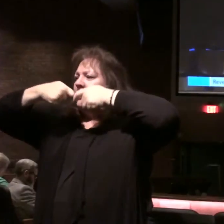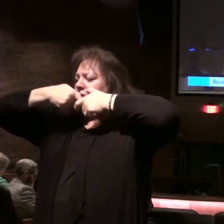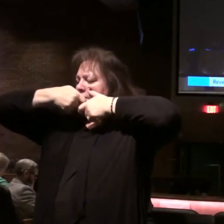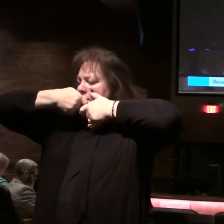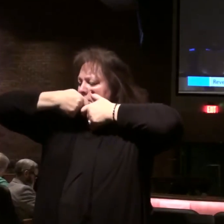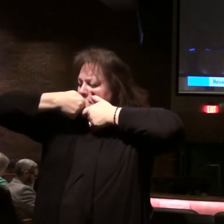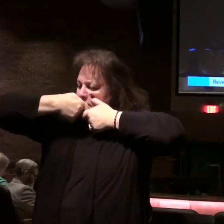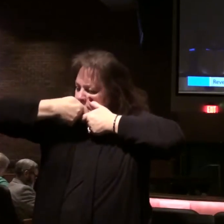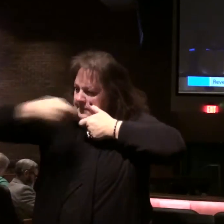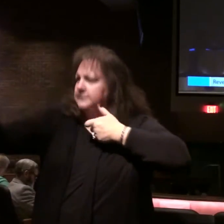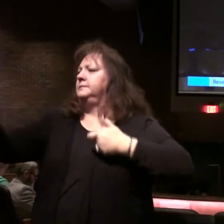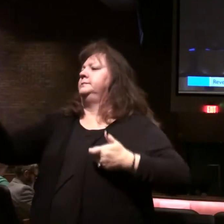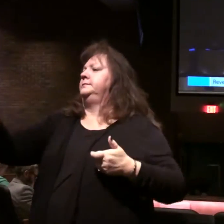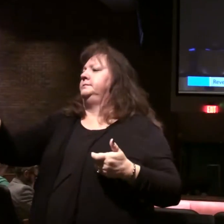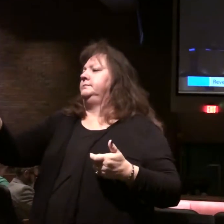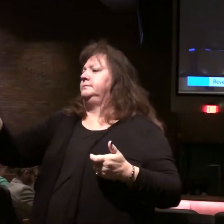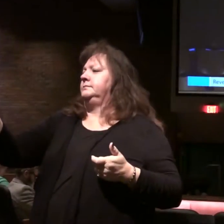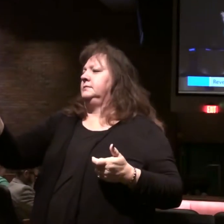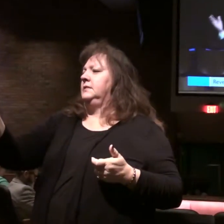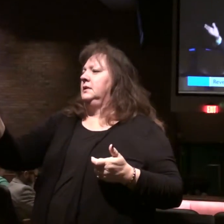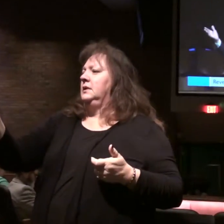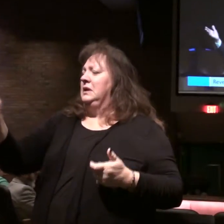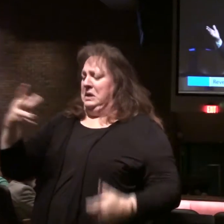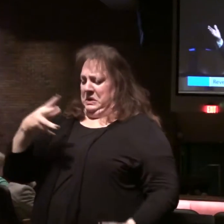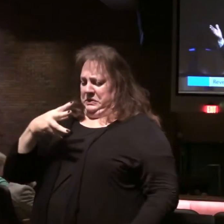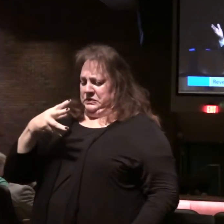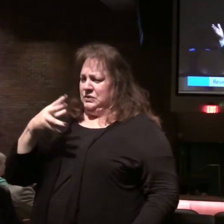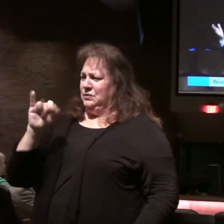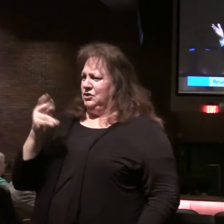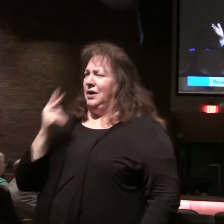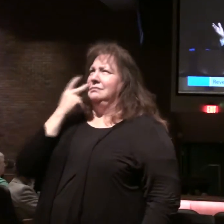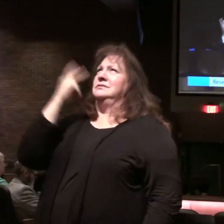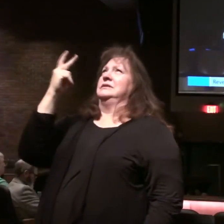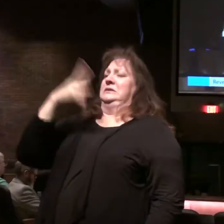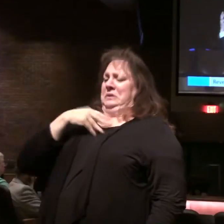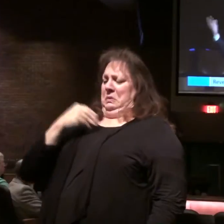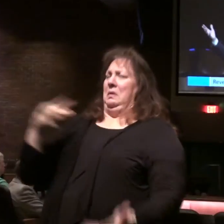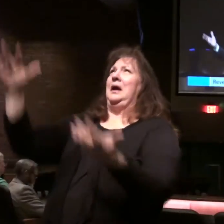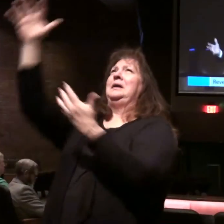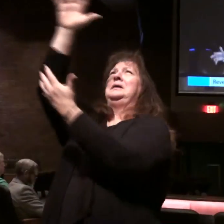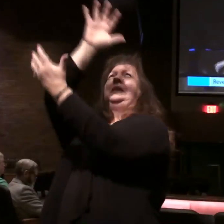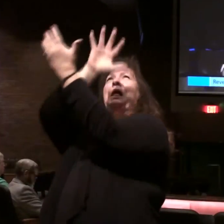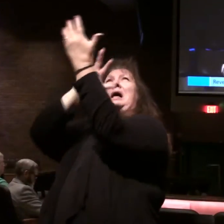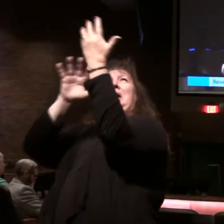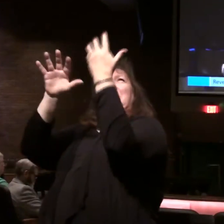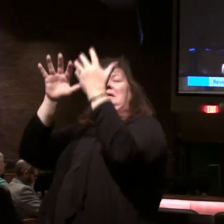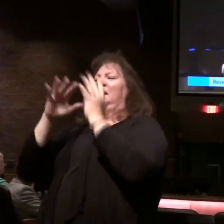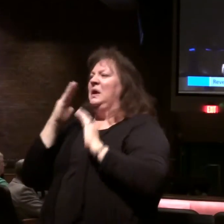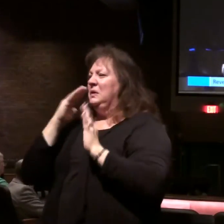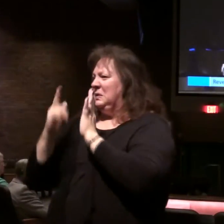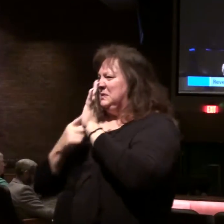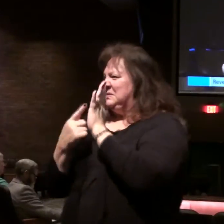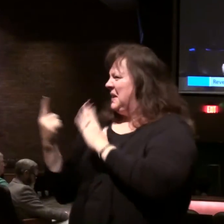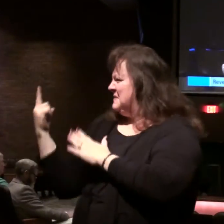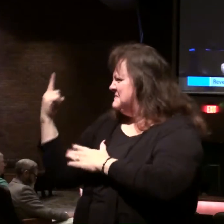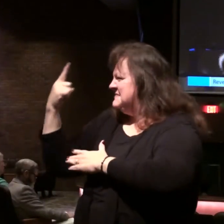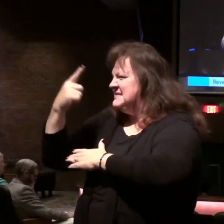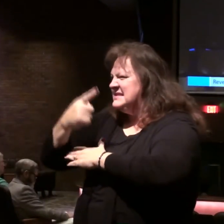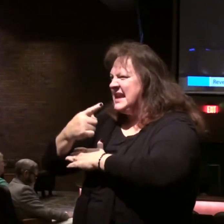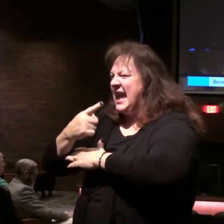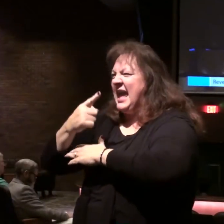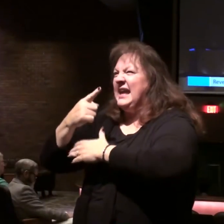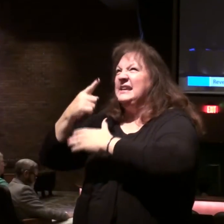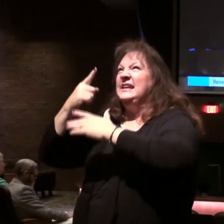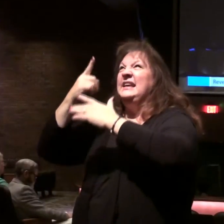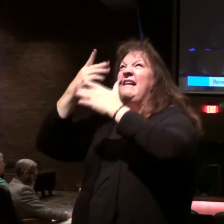in his hand. See, it's a white cloud. You know, sometimes when the days when the